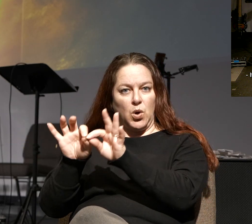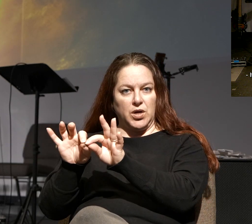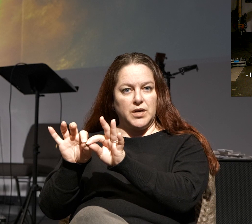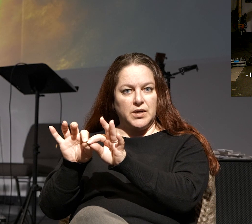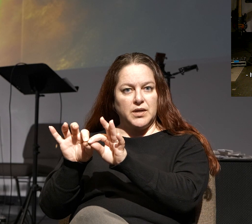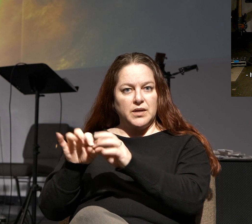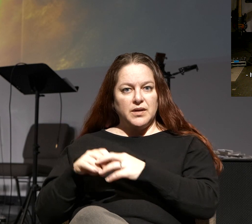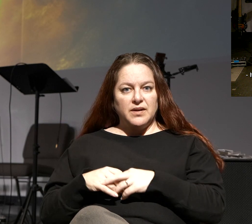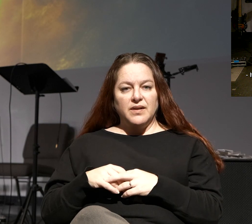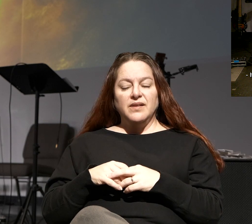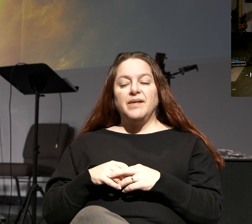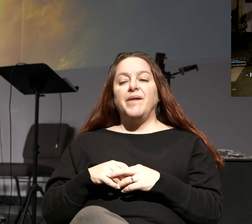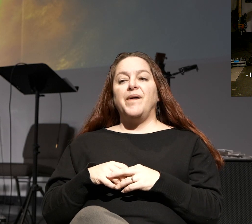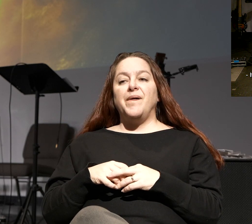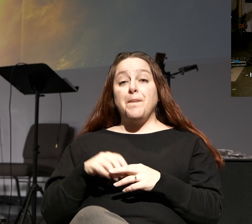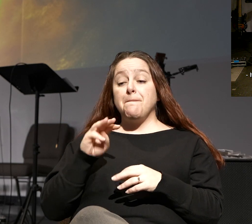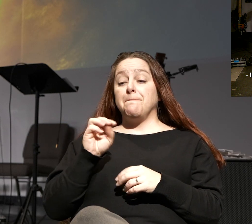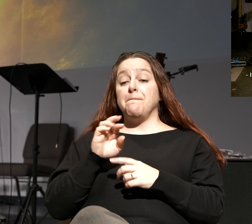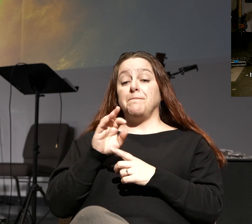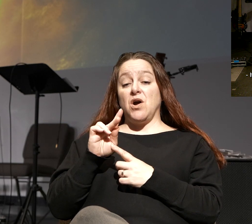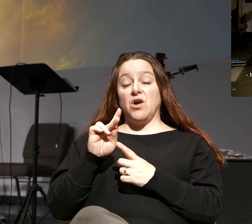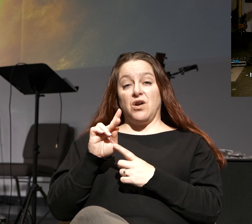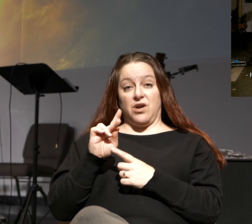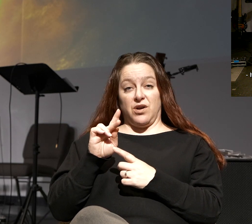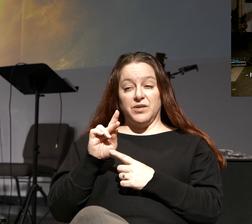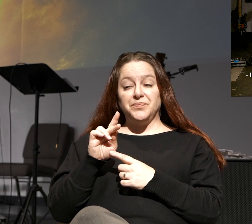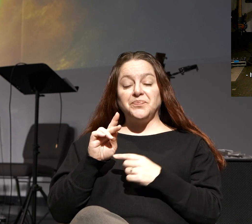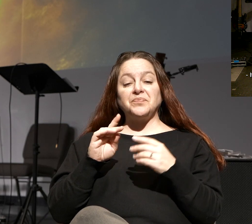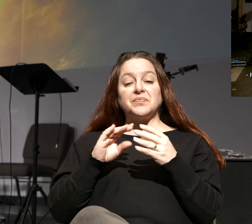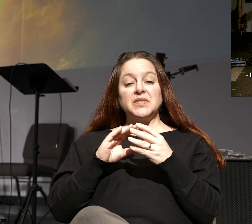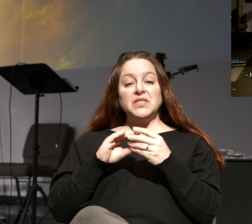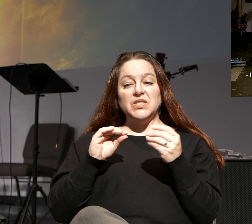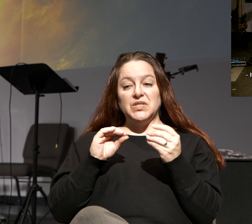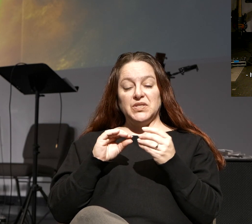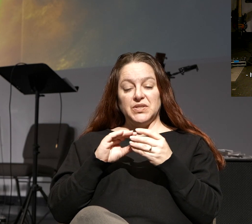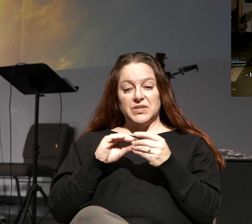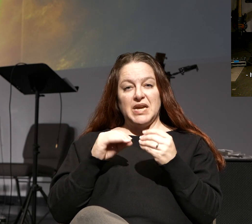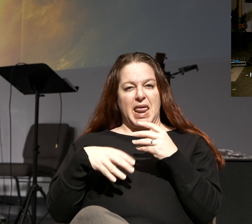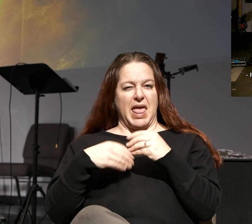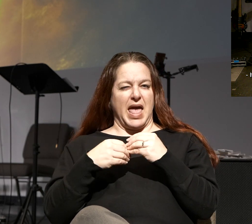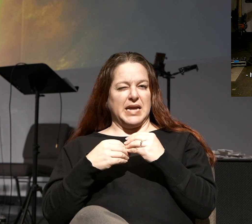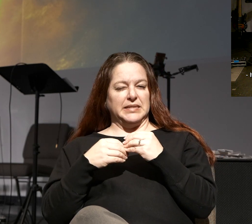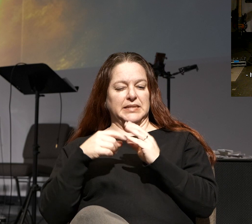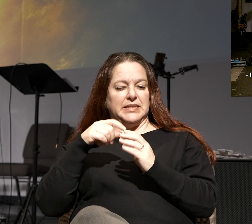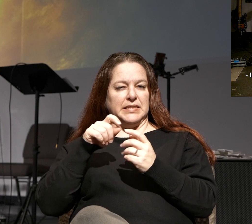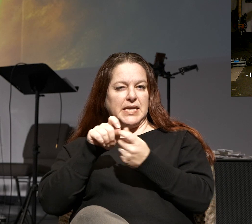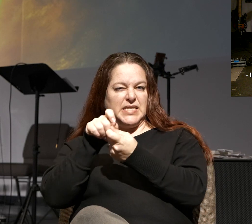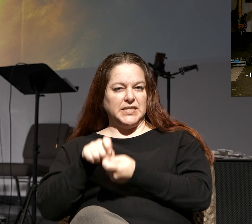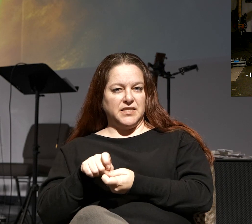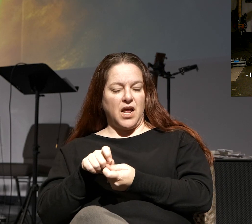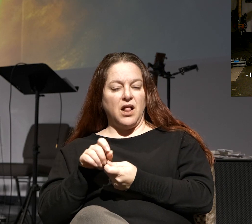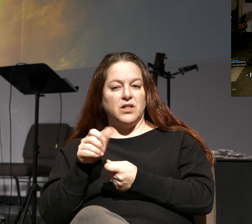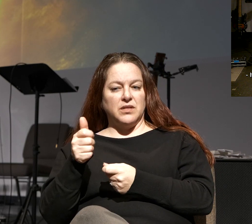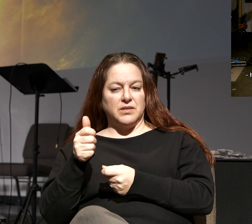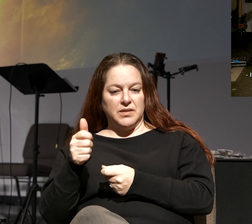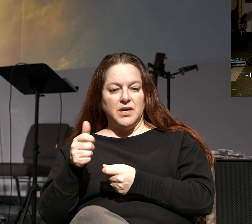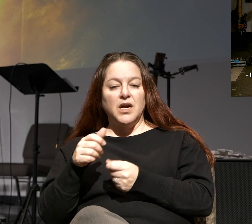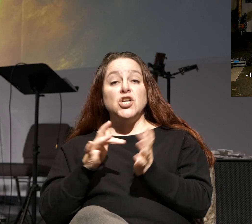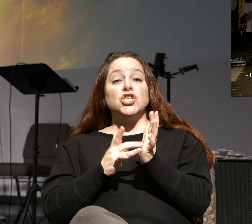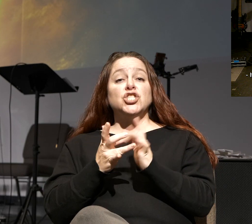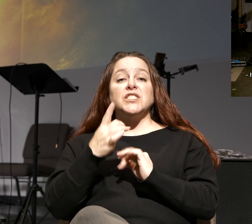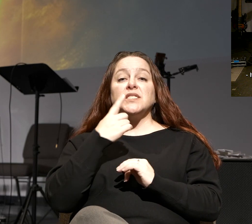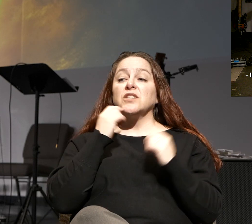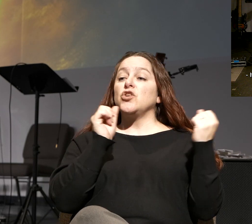Now, Mark talks about this story and adds another detail to the story where Jesus